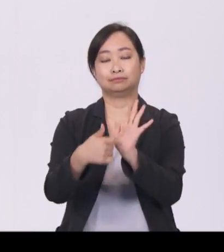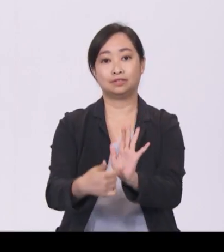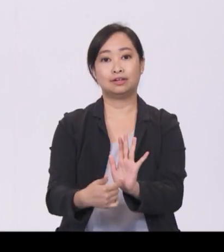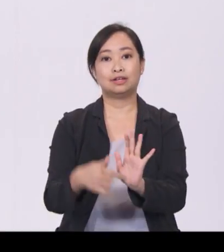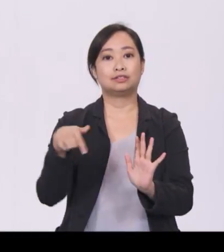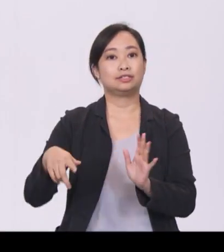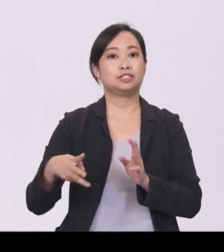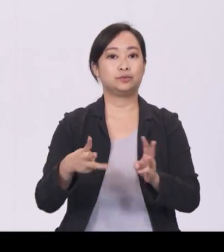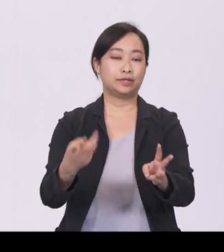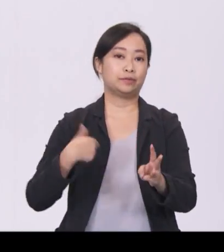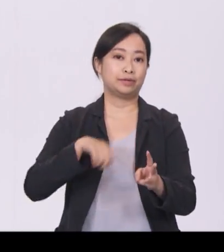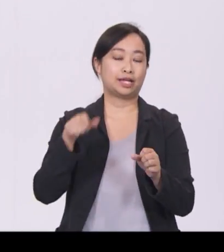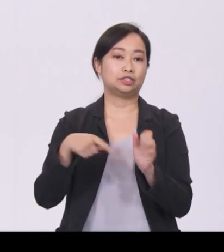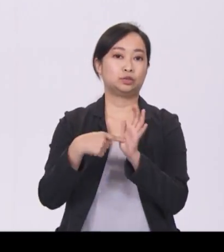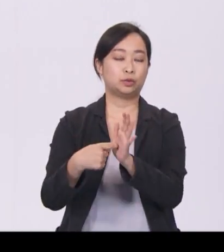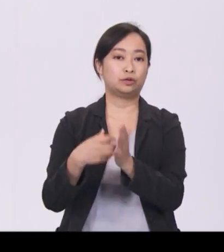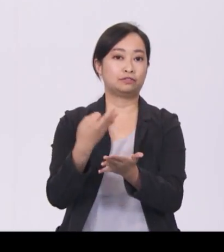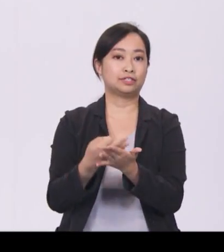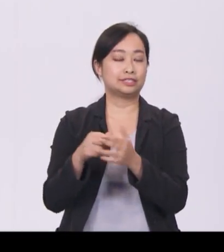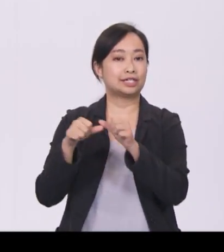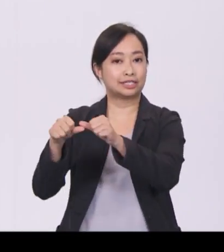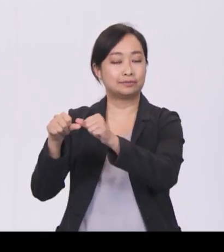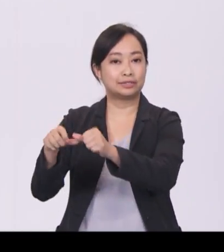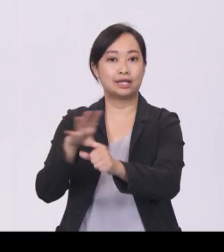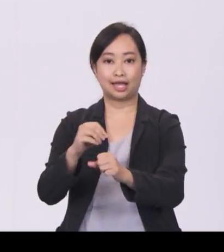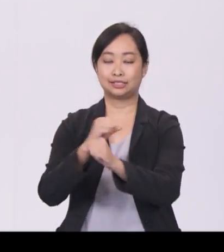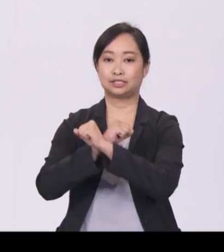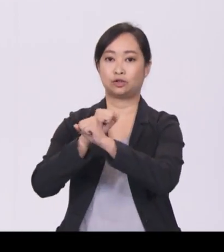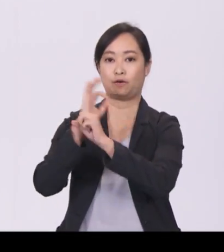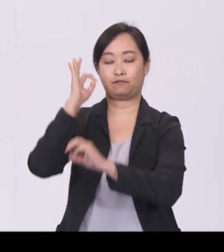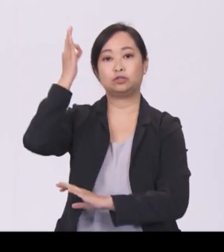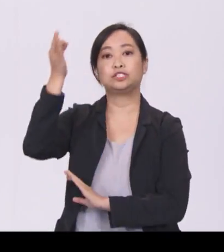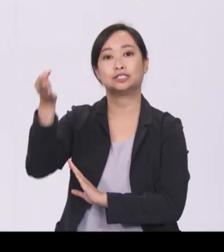a fiscally sustainable and secure future for Singapore.